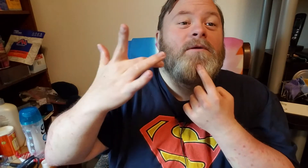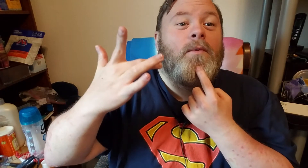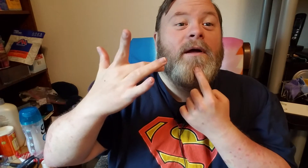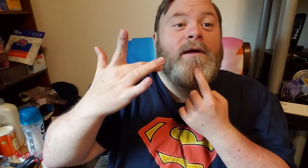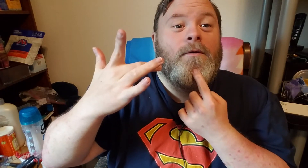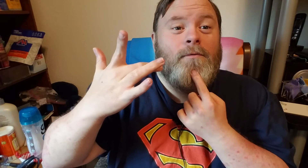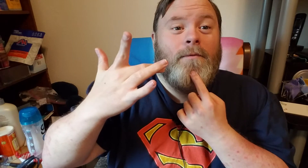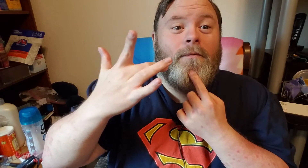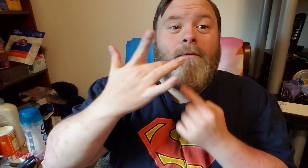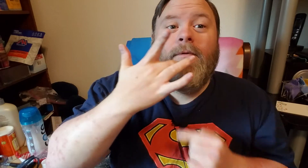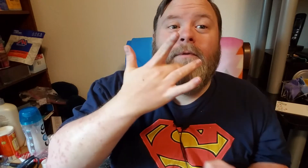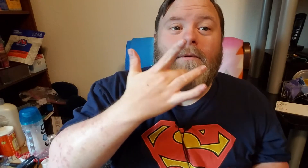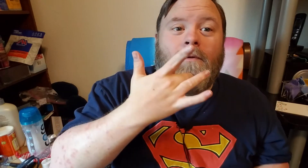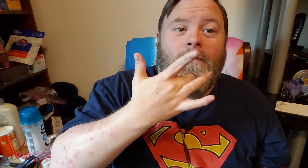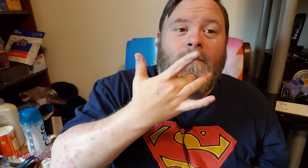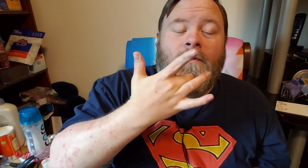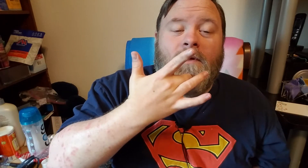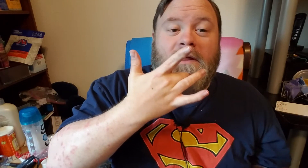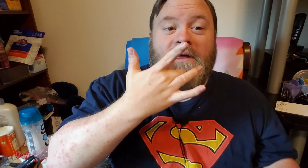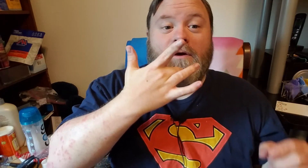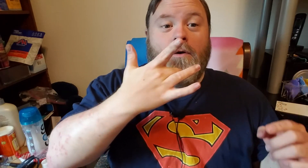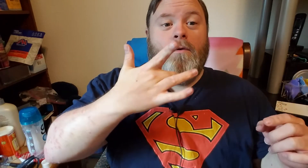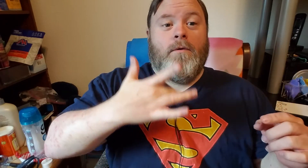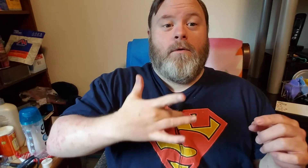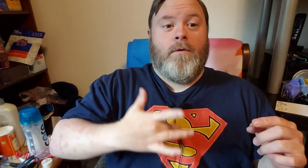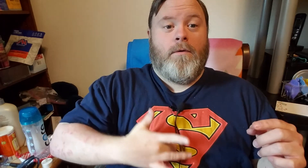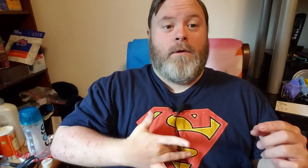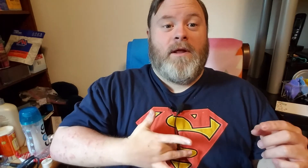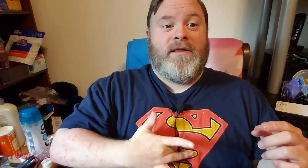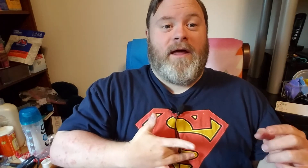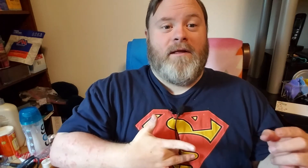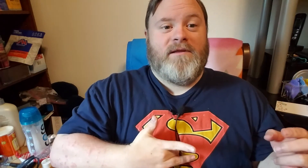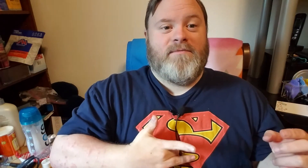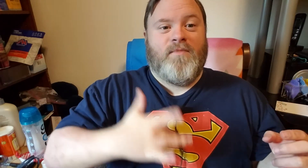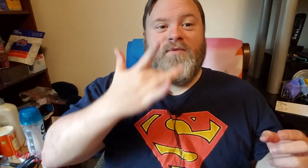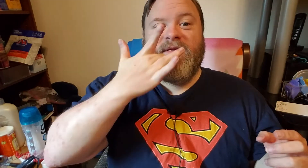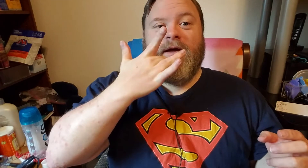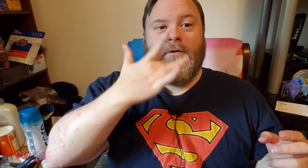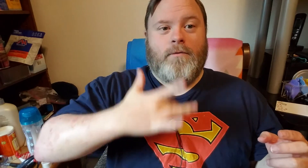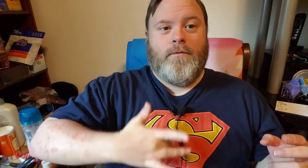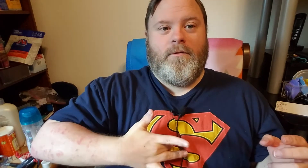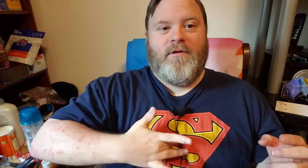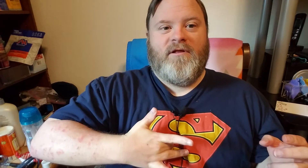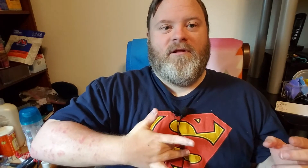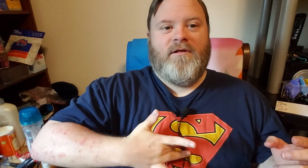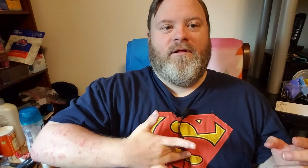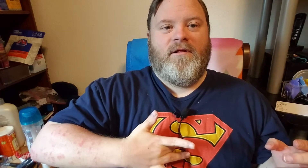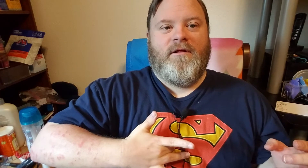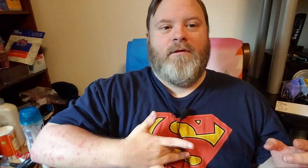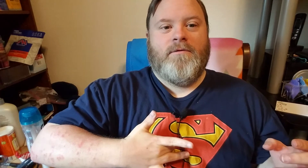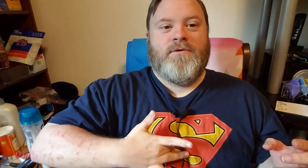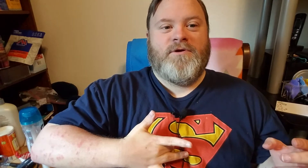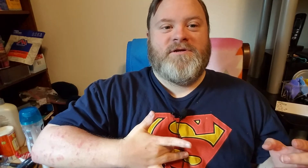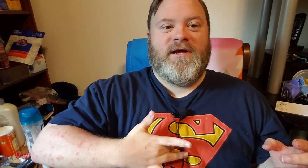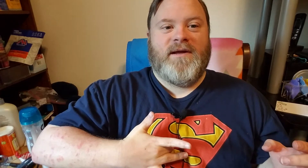right here and then go like that just move it down to your chest